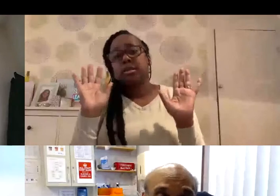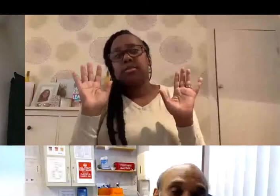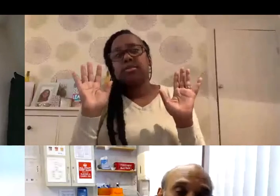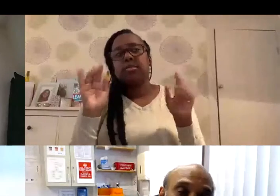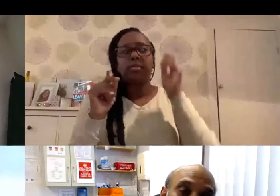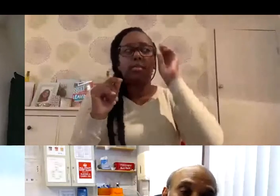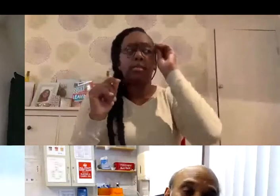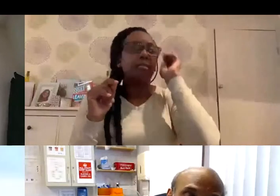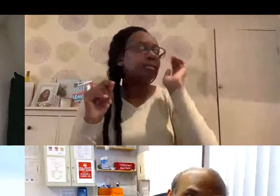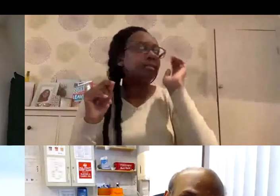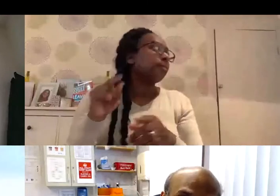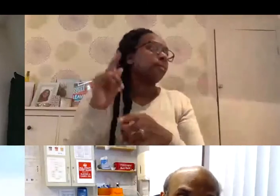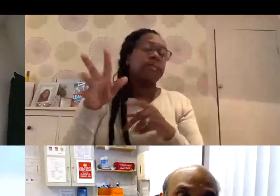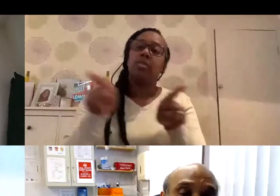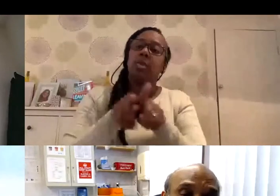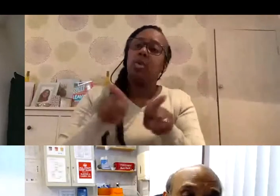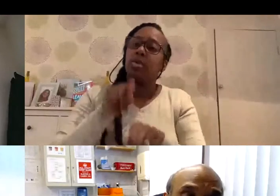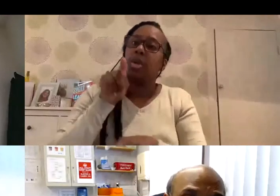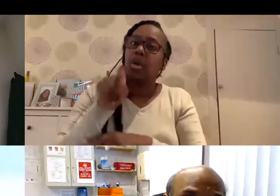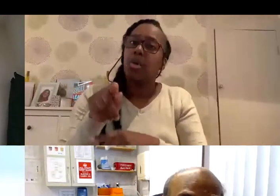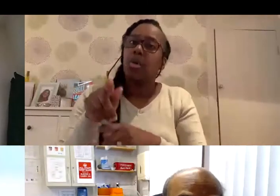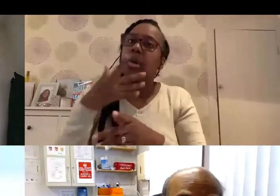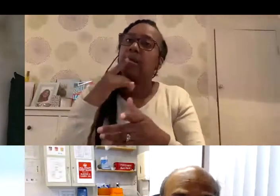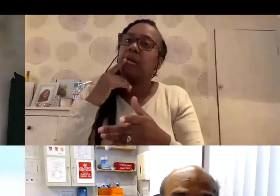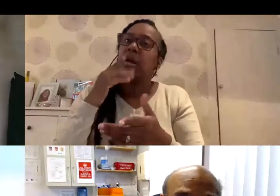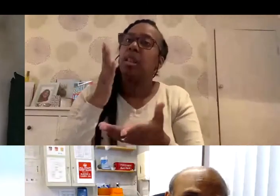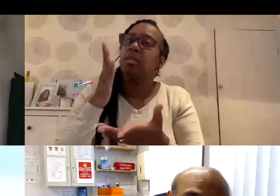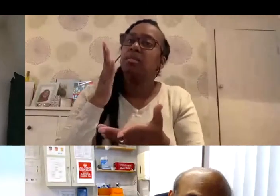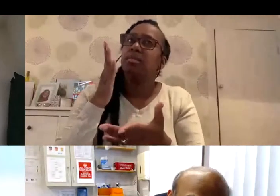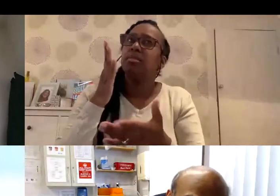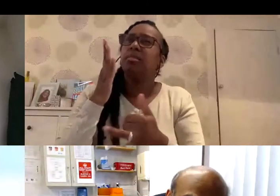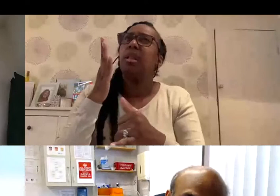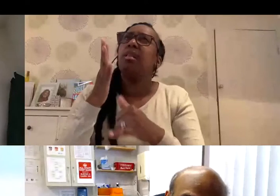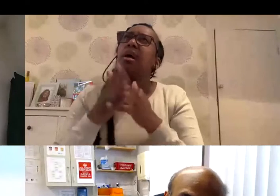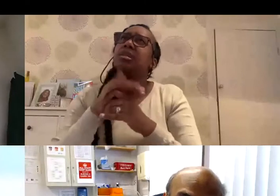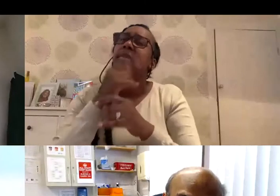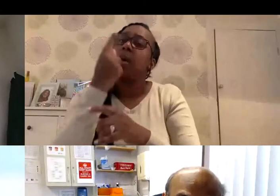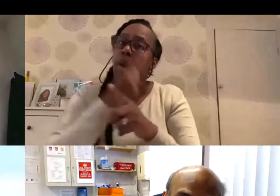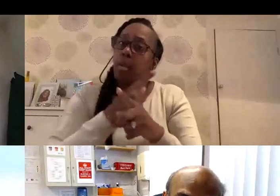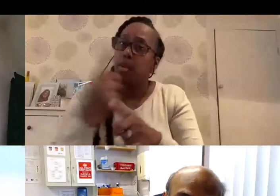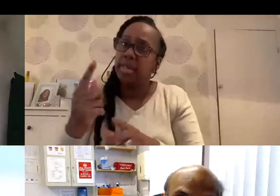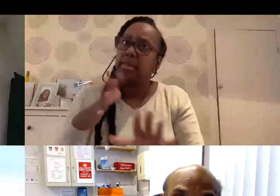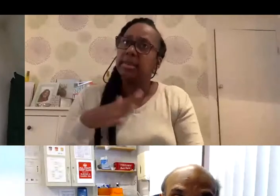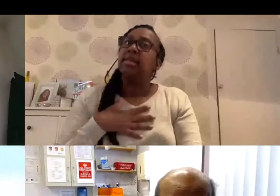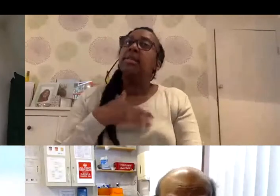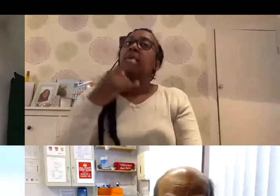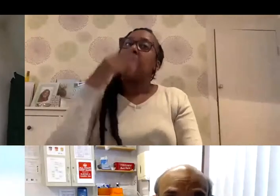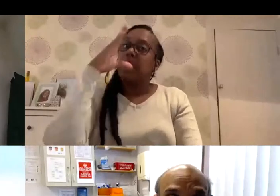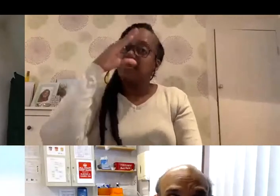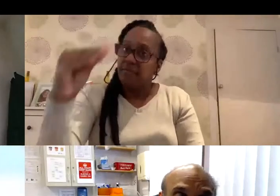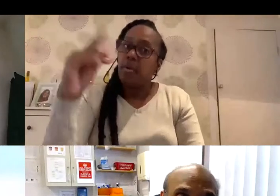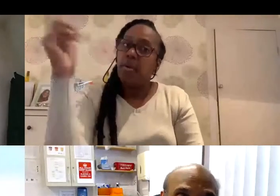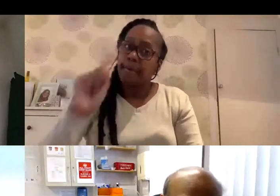statistics also tell us that these statistics can last, these side effects can last up to a week. So I say to people, the